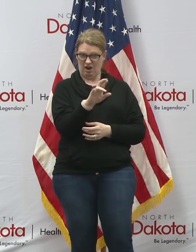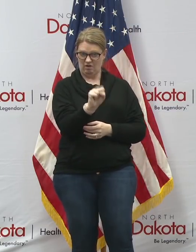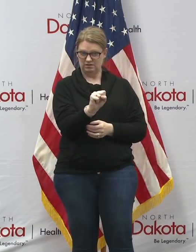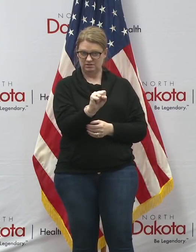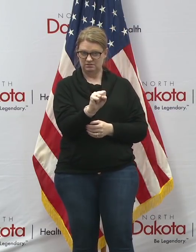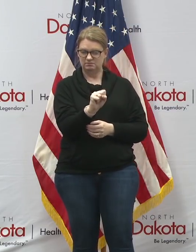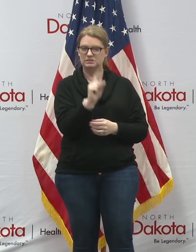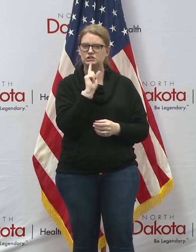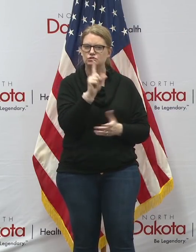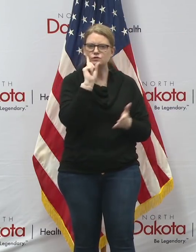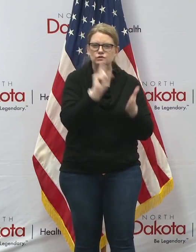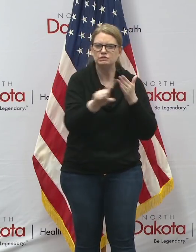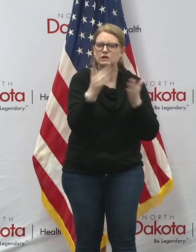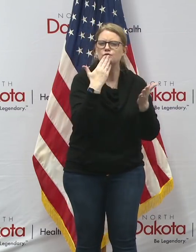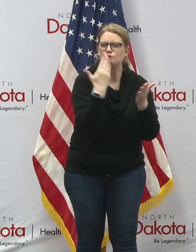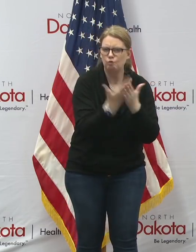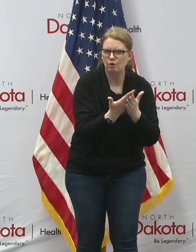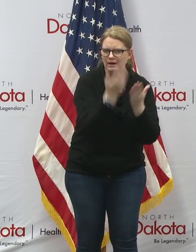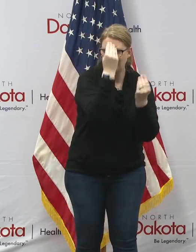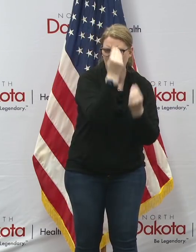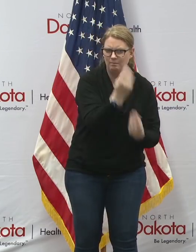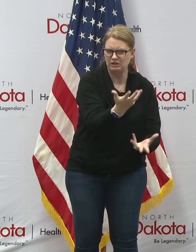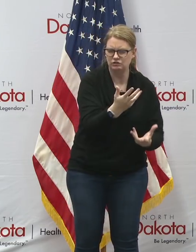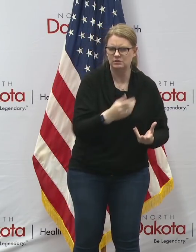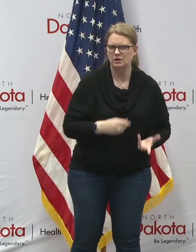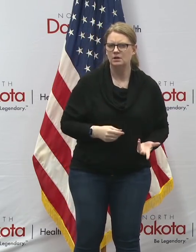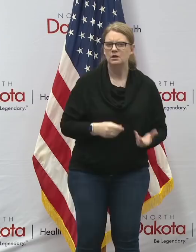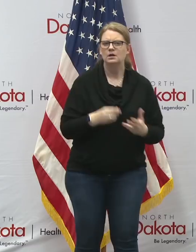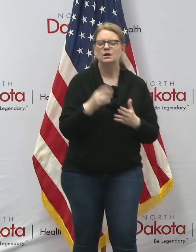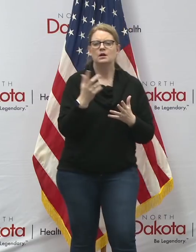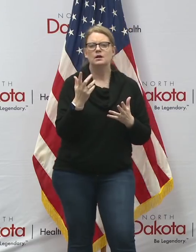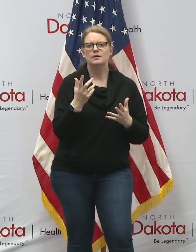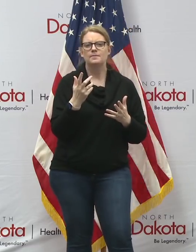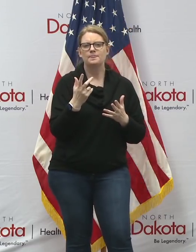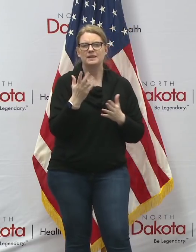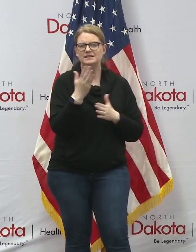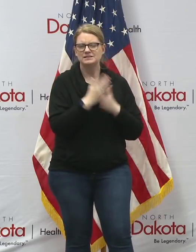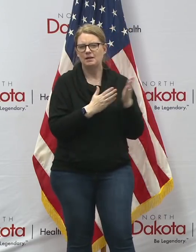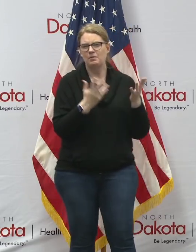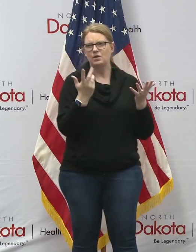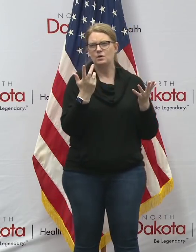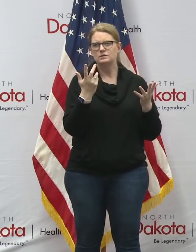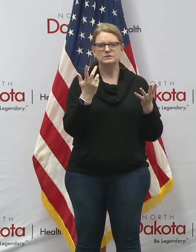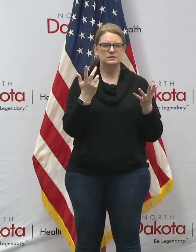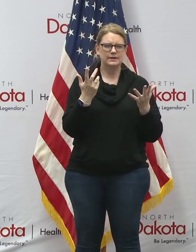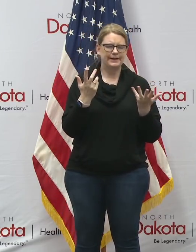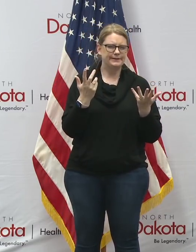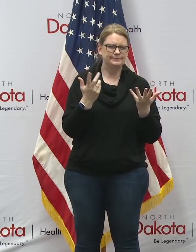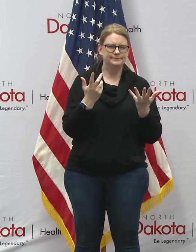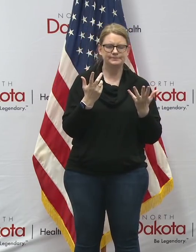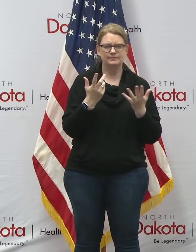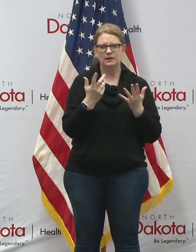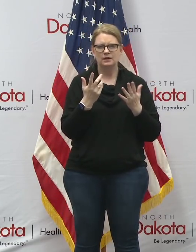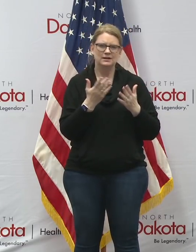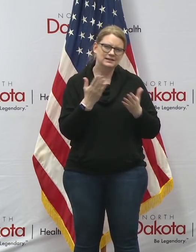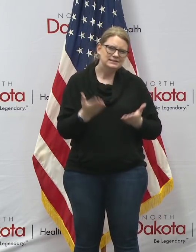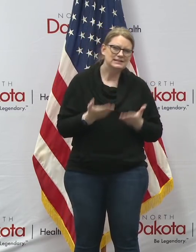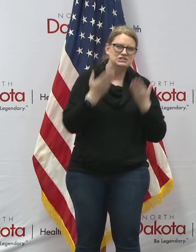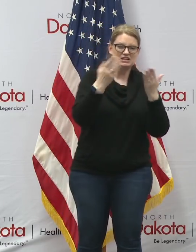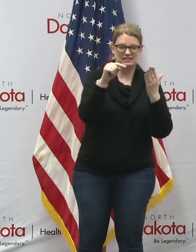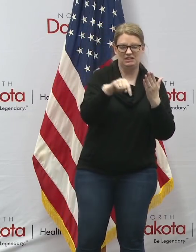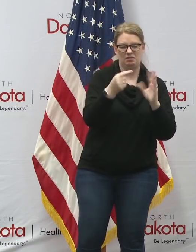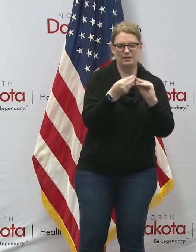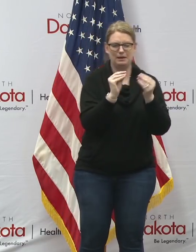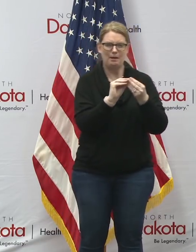good information one of those some of those calls are are based on uh trying to suggest that the data that we have in north